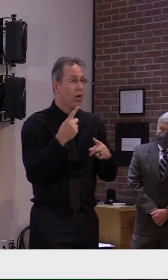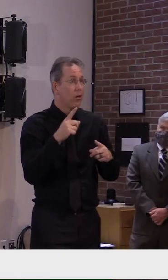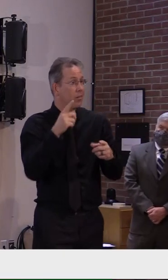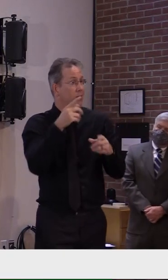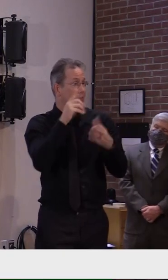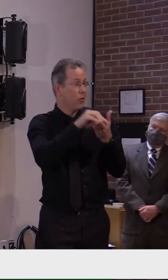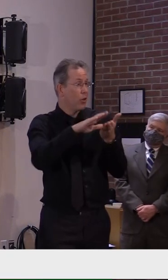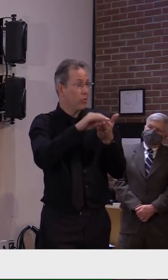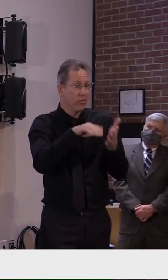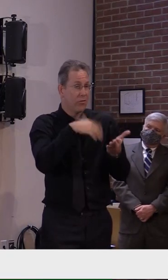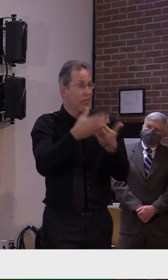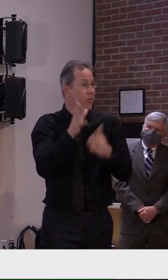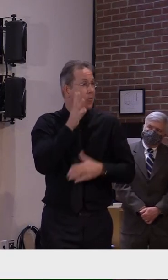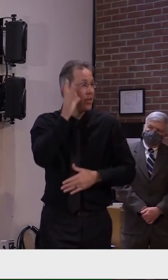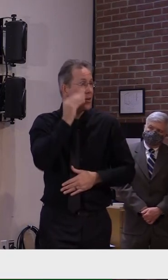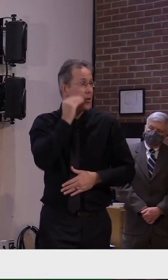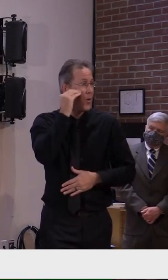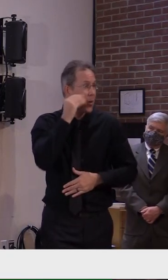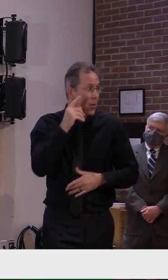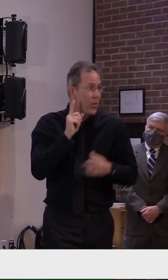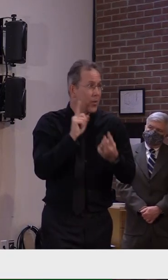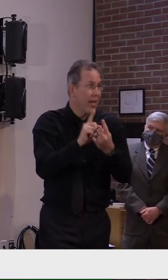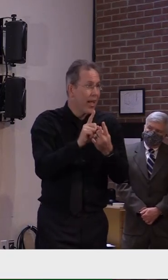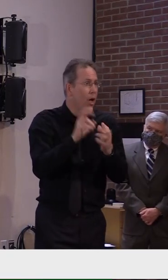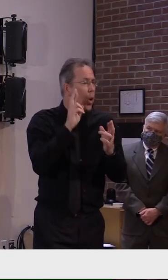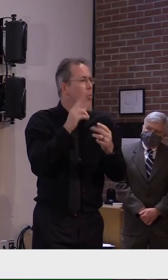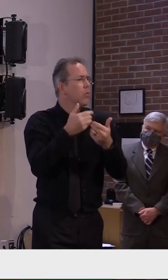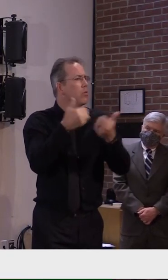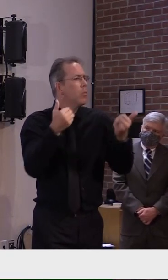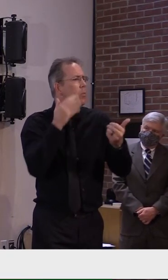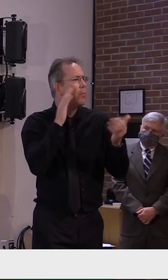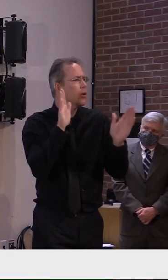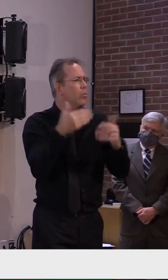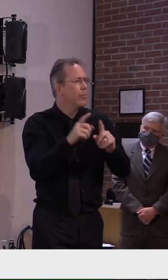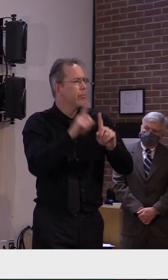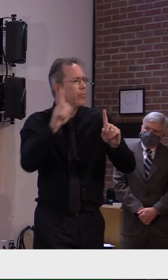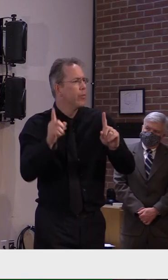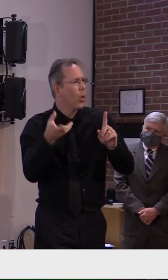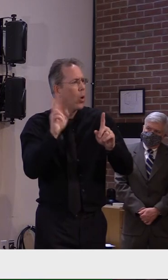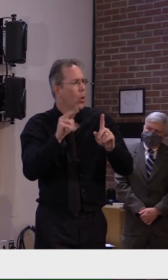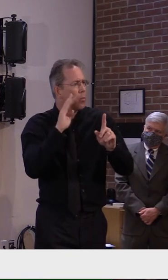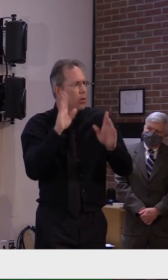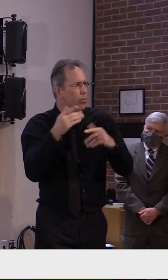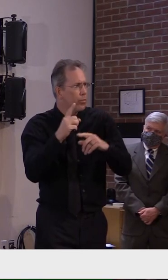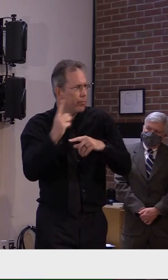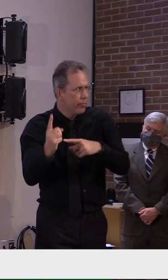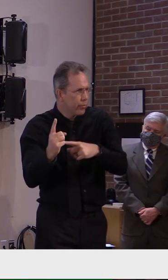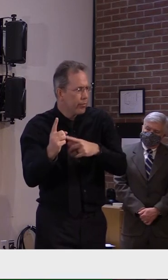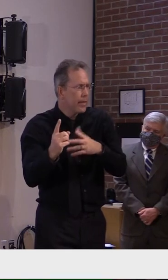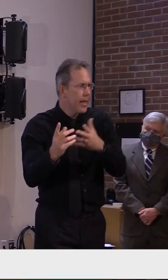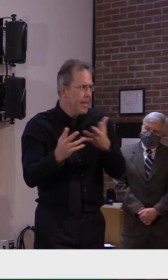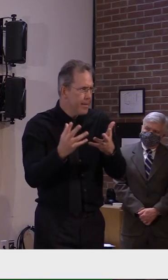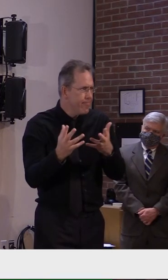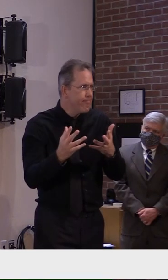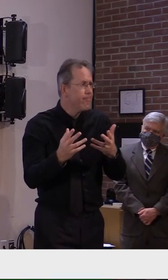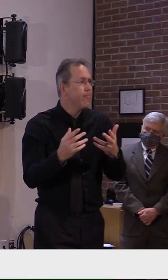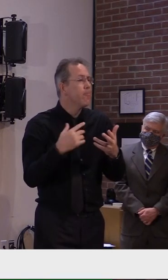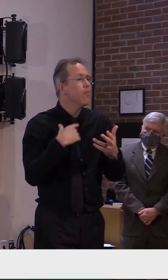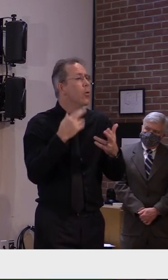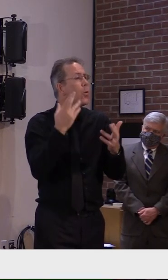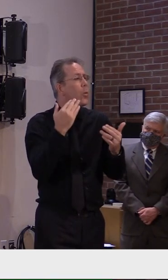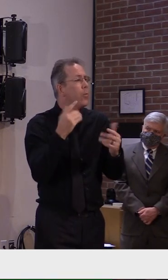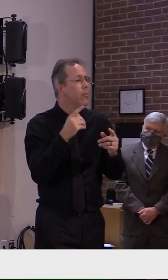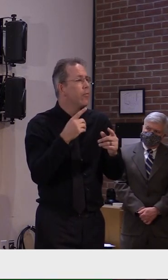their own bedroom to themselves, preferably, but not, uh, mandatory to have their own